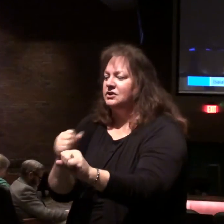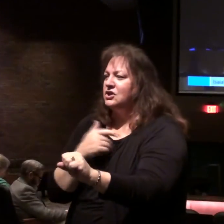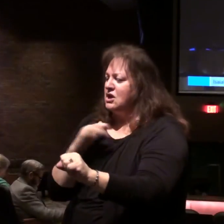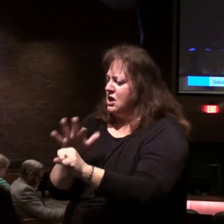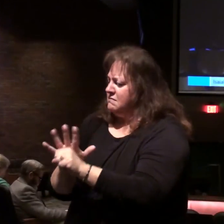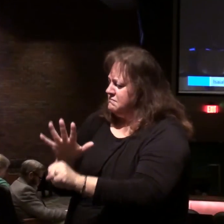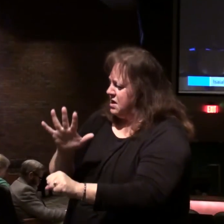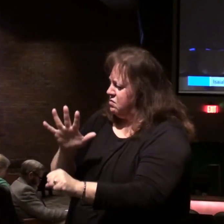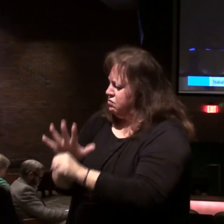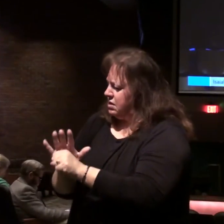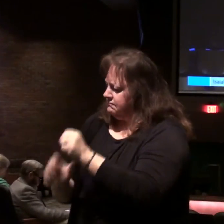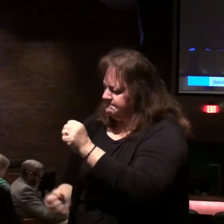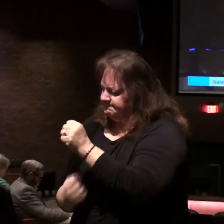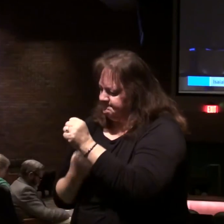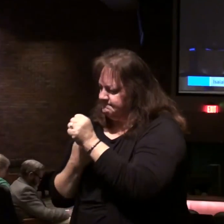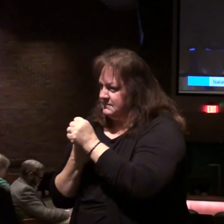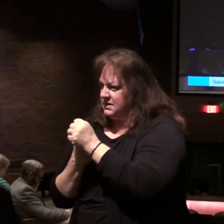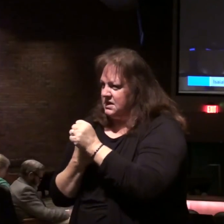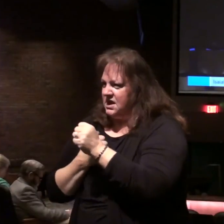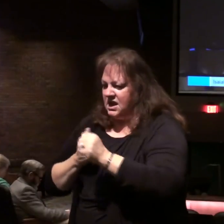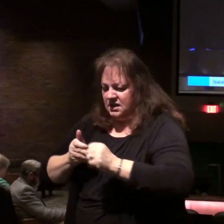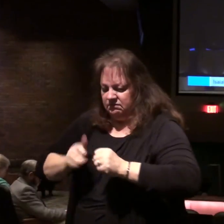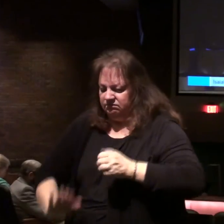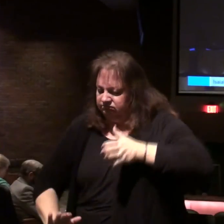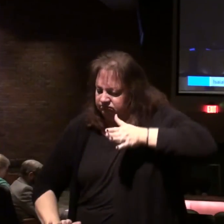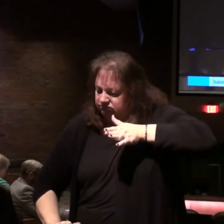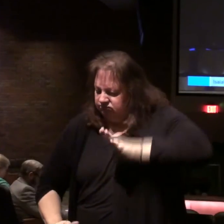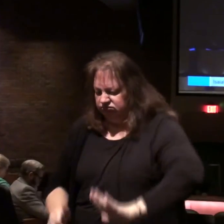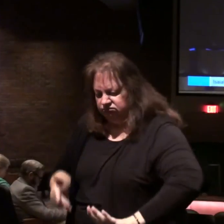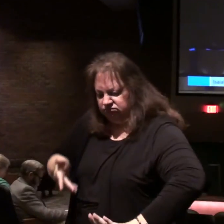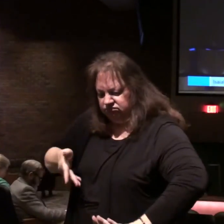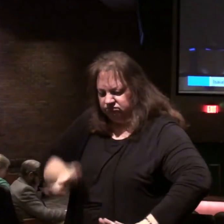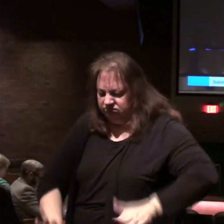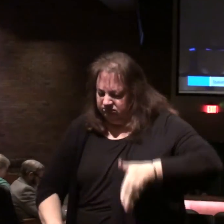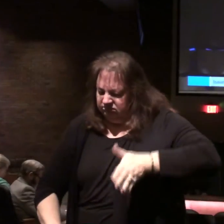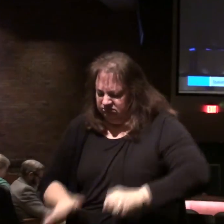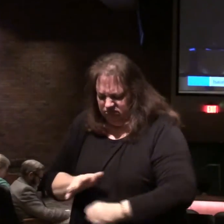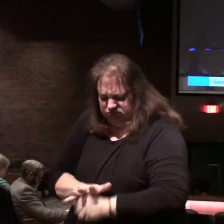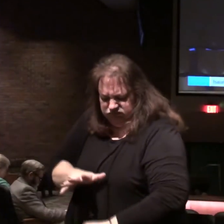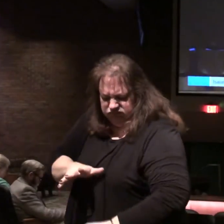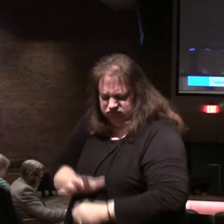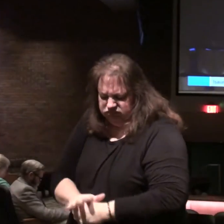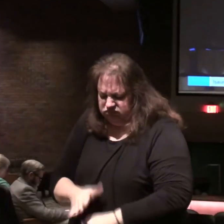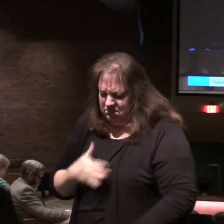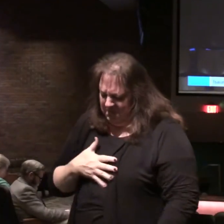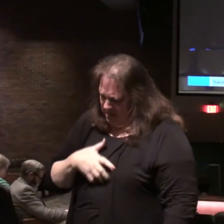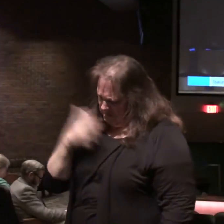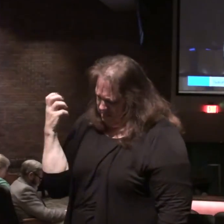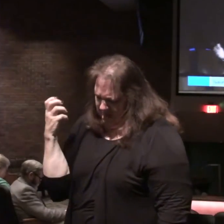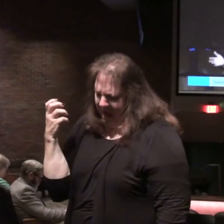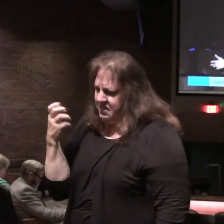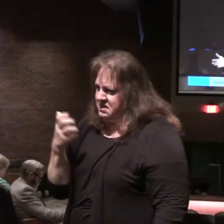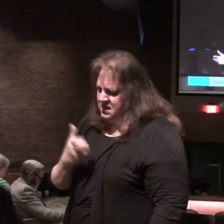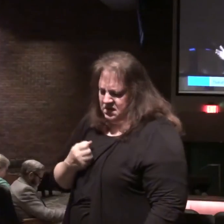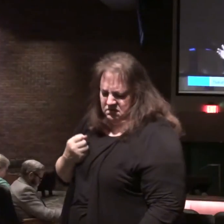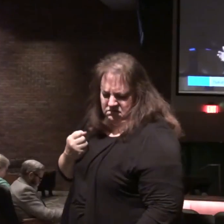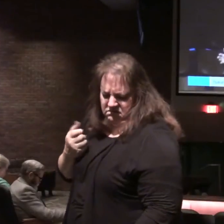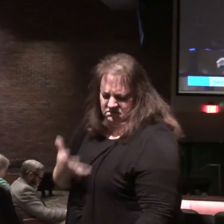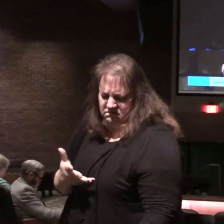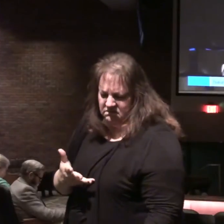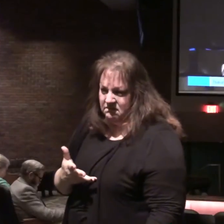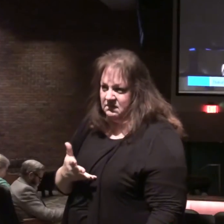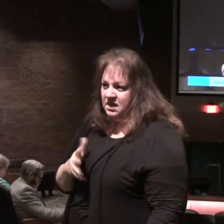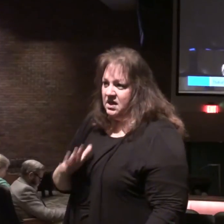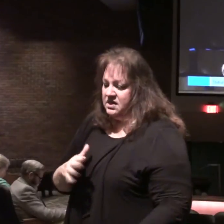wrath upheld me. I trod down the peoples in my anger. I made them drunk in my wrath. I poured out their